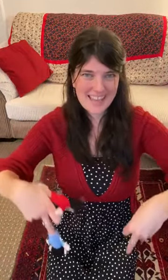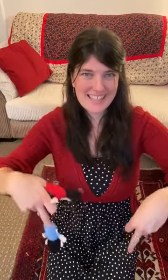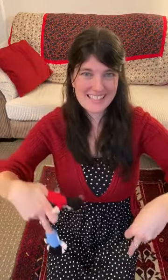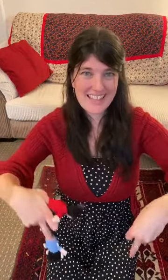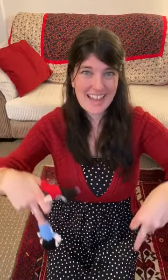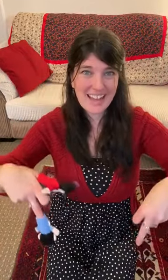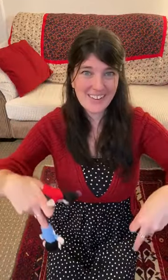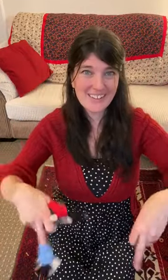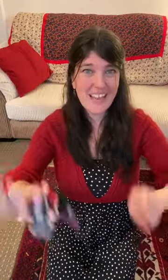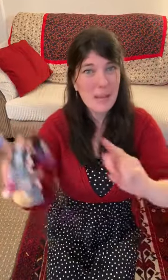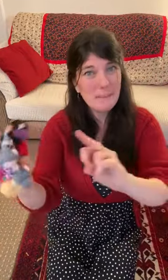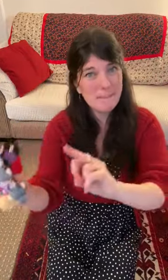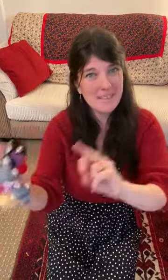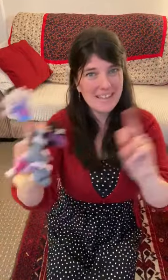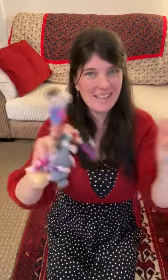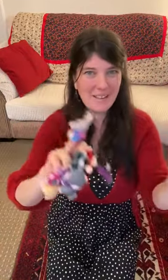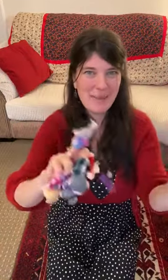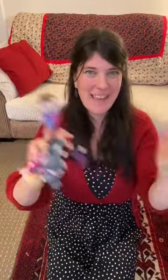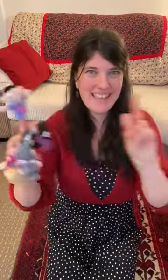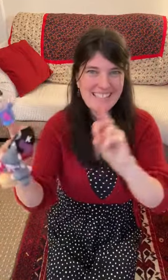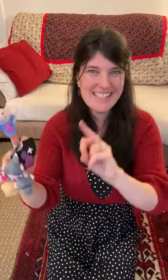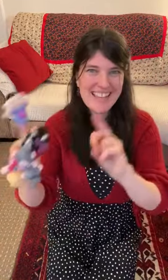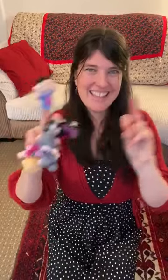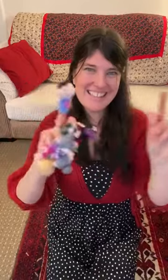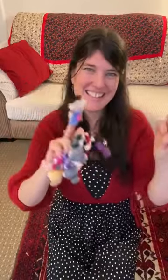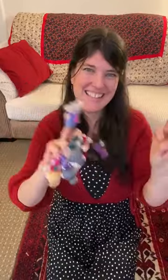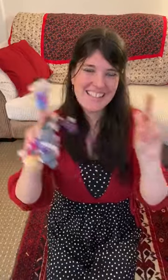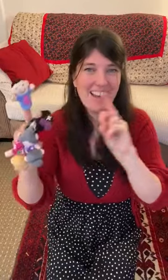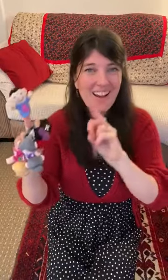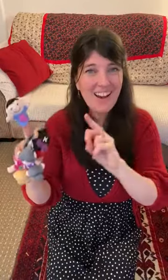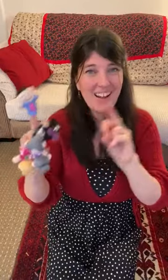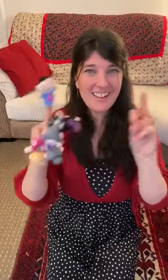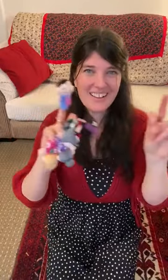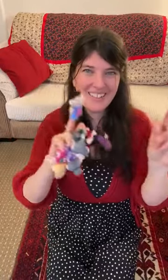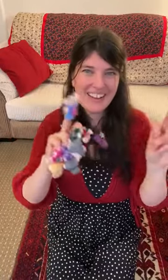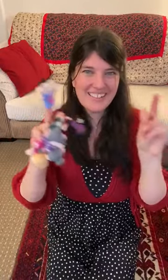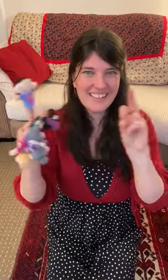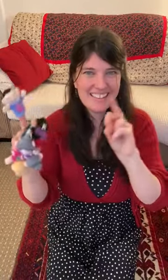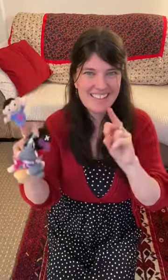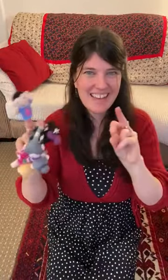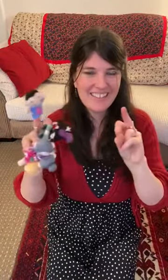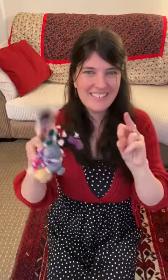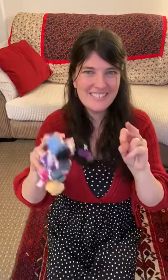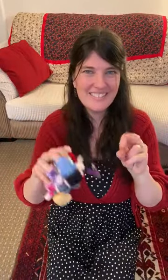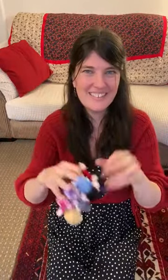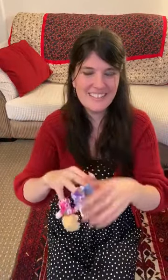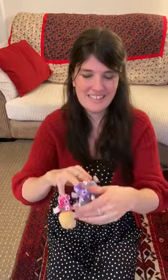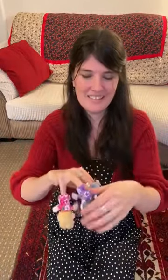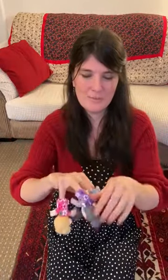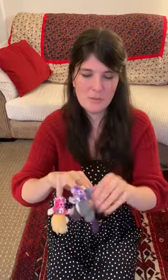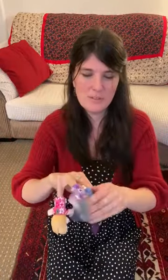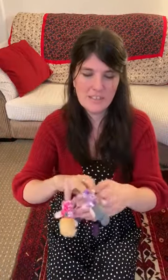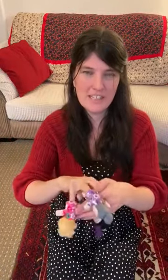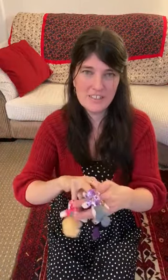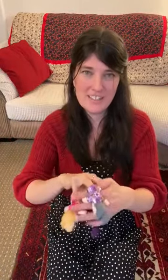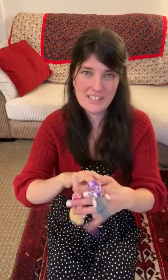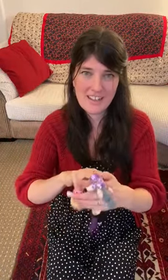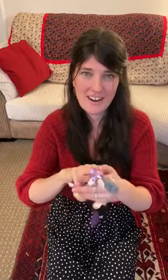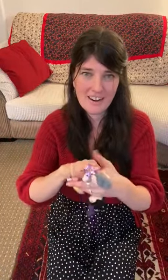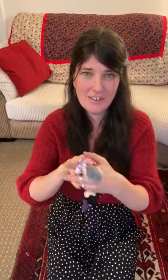is down, Middleman is dancing all around the town. And then Ruby Ring. She's kind of hard to